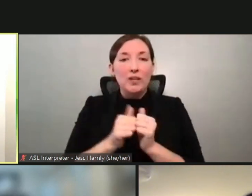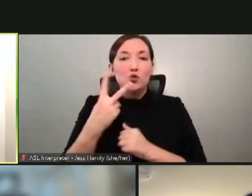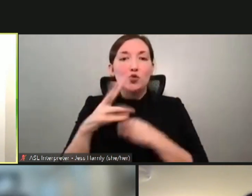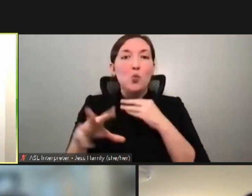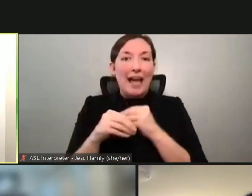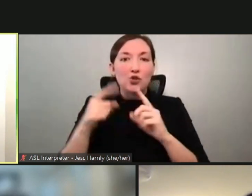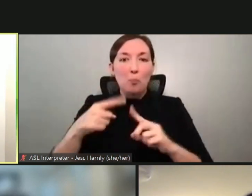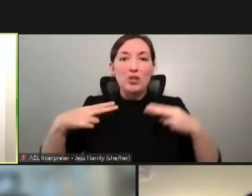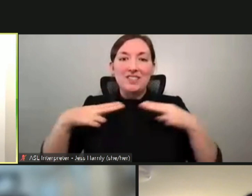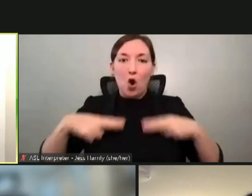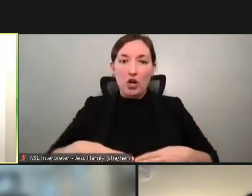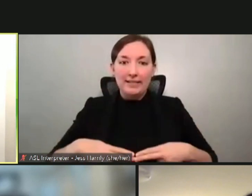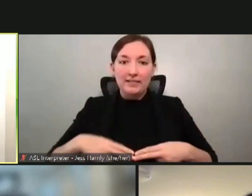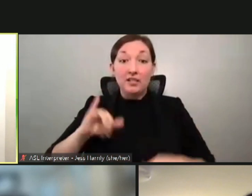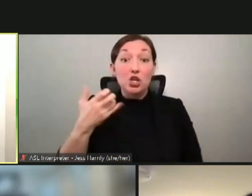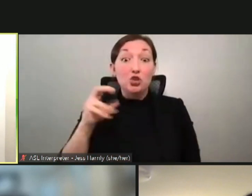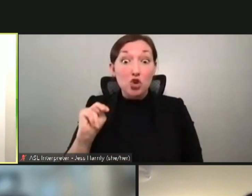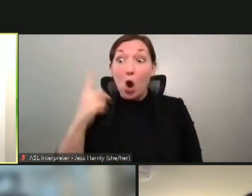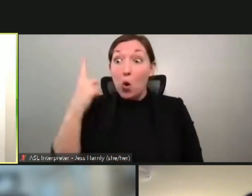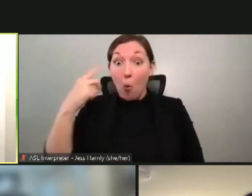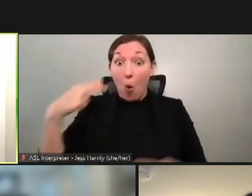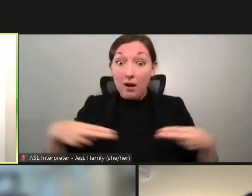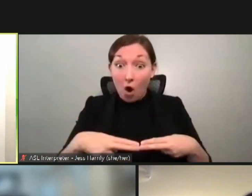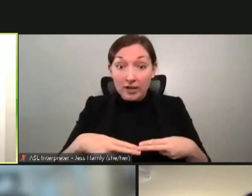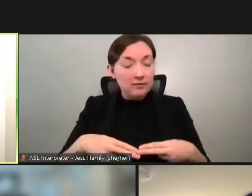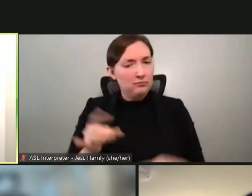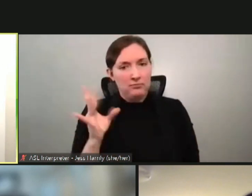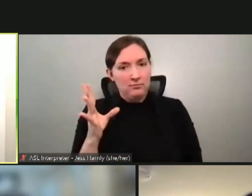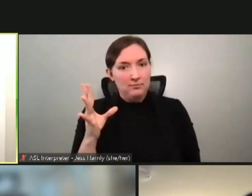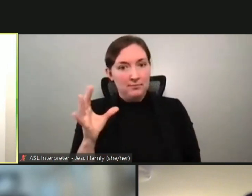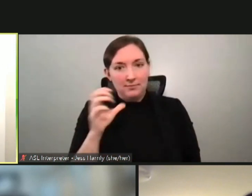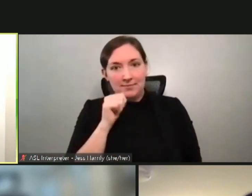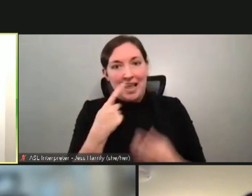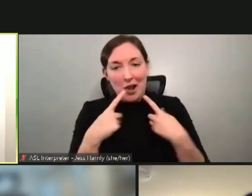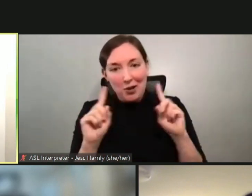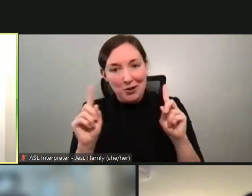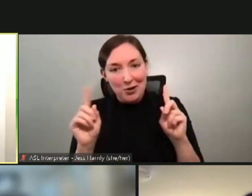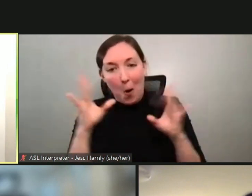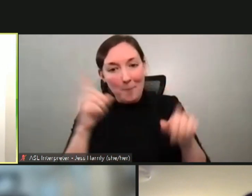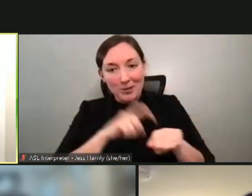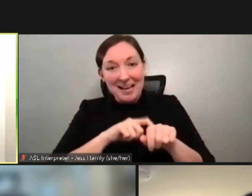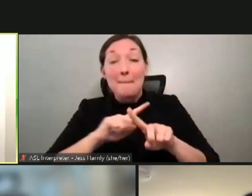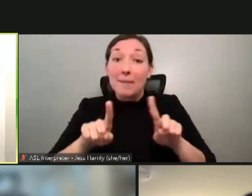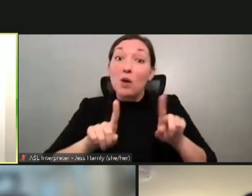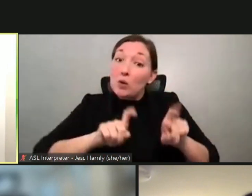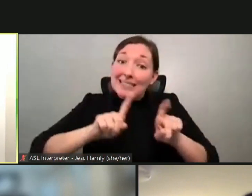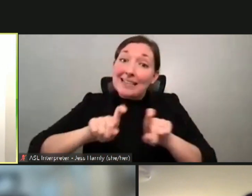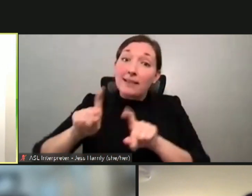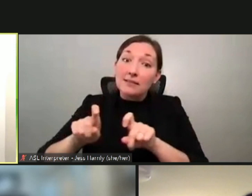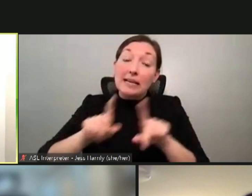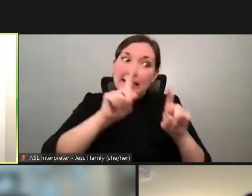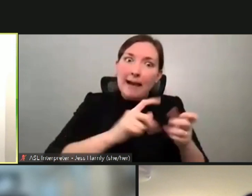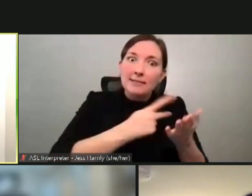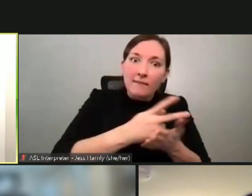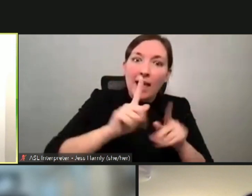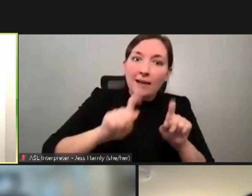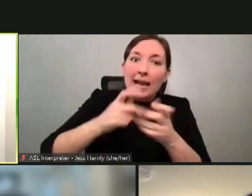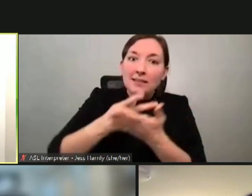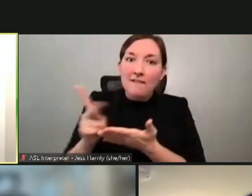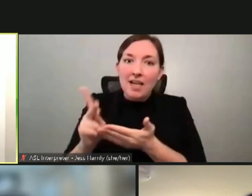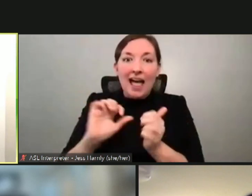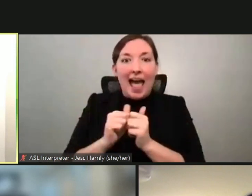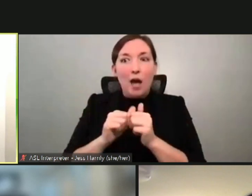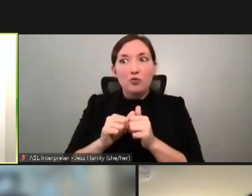John tried the single point, he had a horrible time, uh, but that's allowed us to test testing and failing on how do you